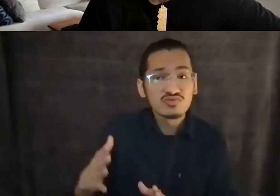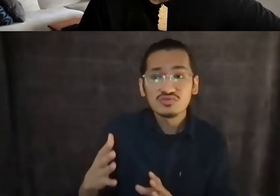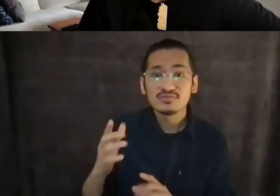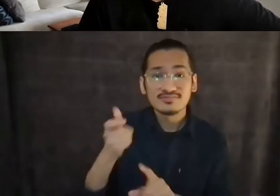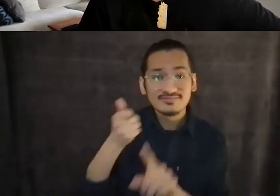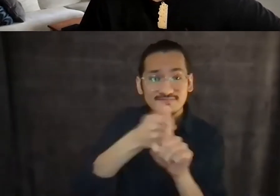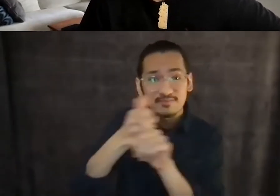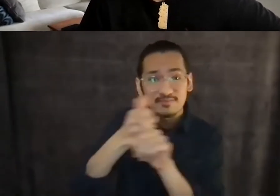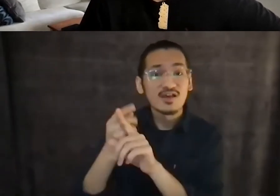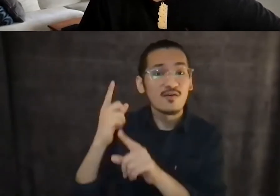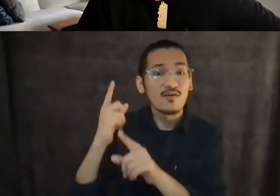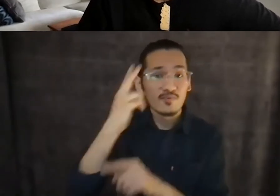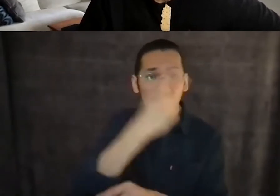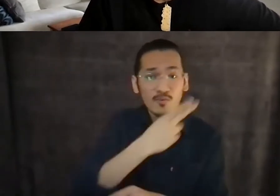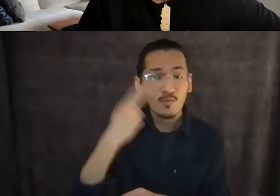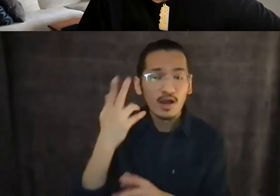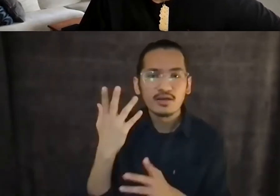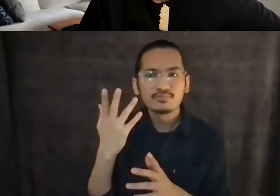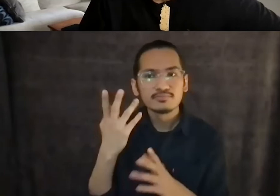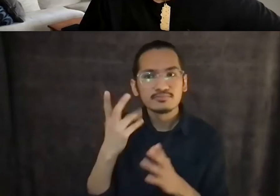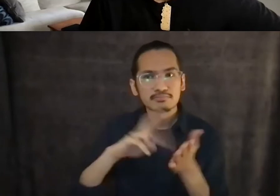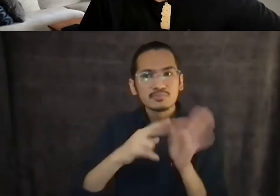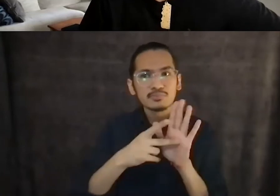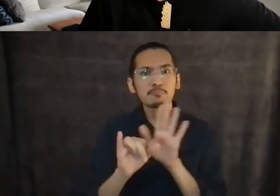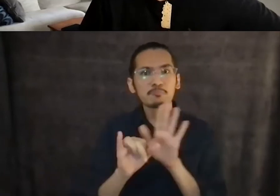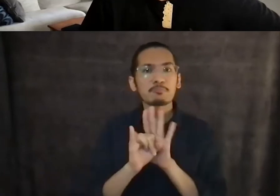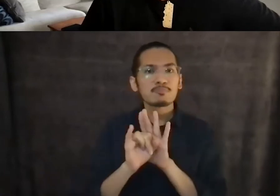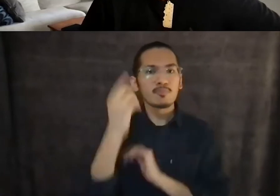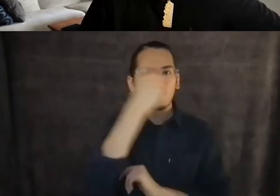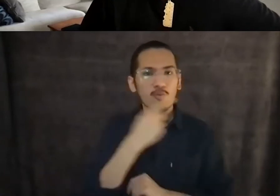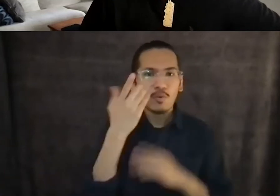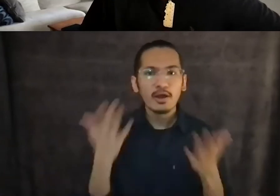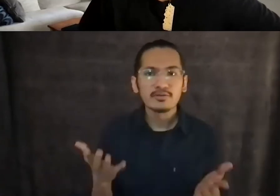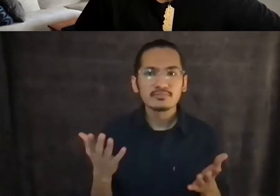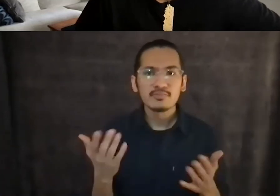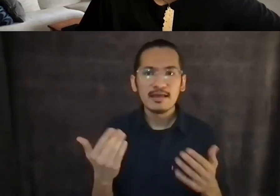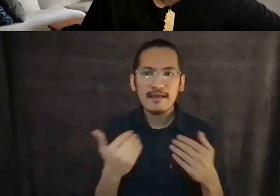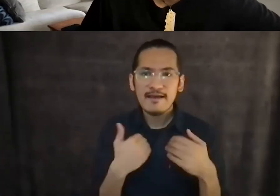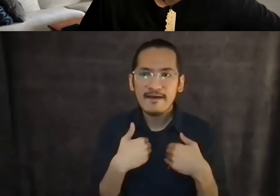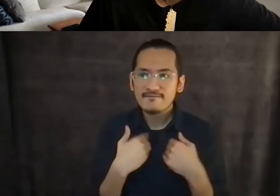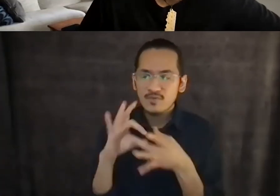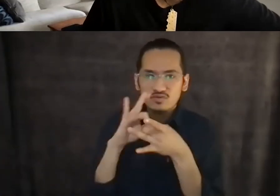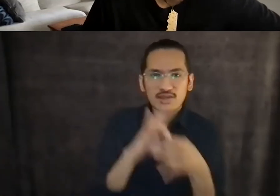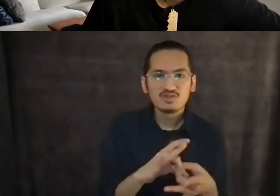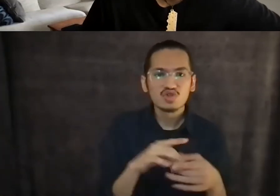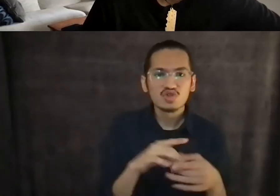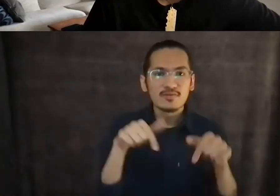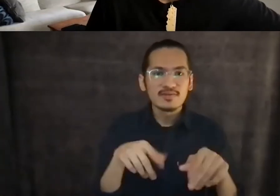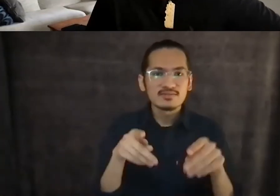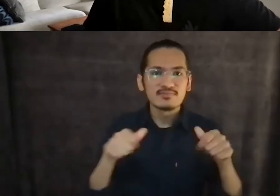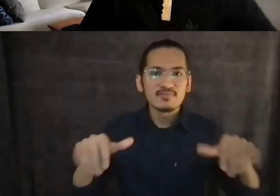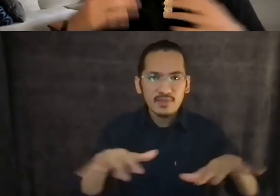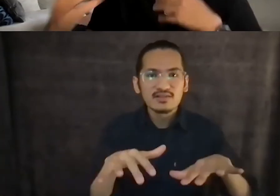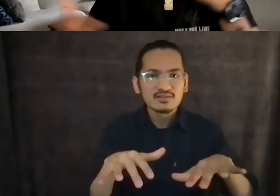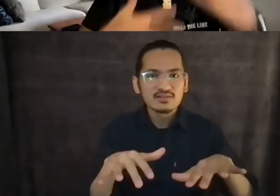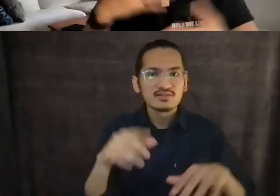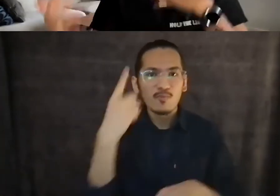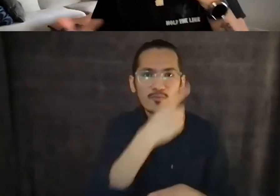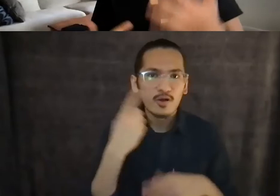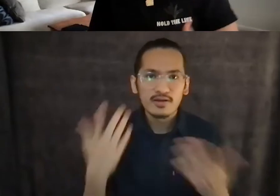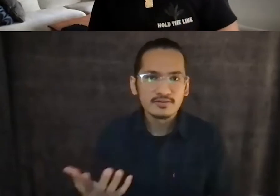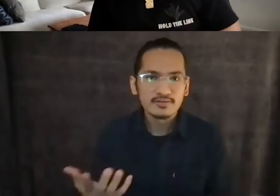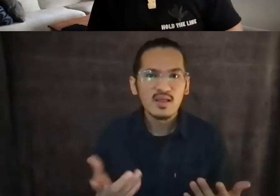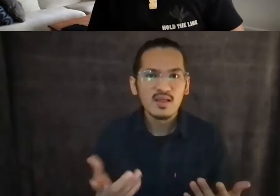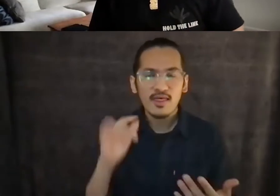Hawaiians, um, that they are tied to this place. Um, and that's kind of where we need to lead in the, like,